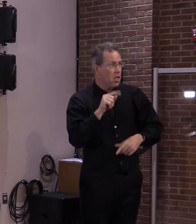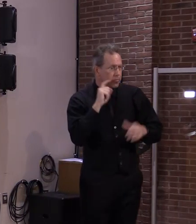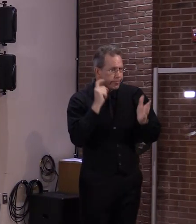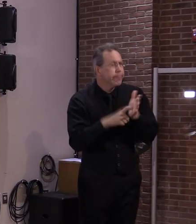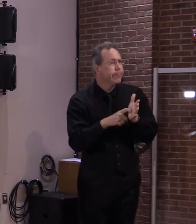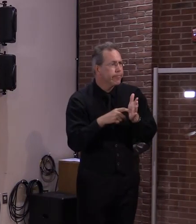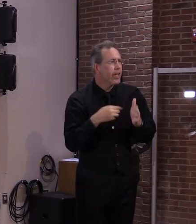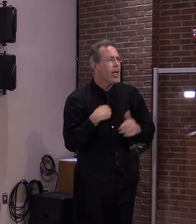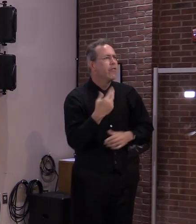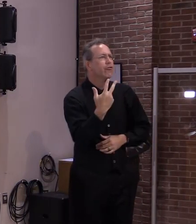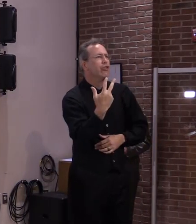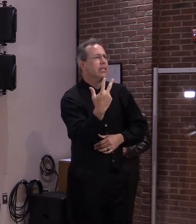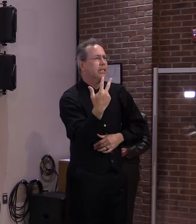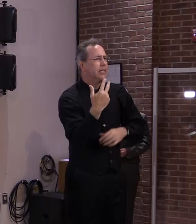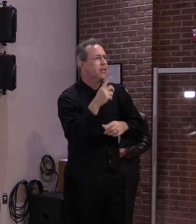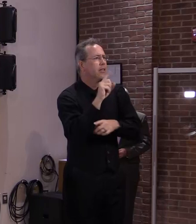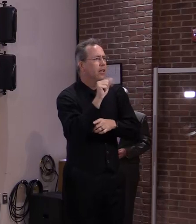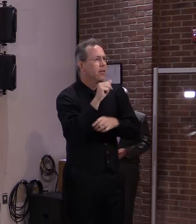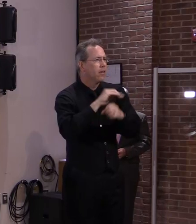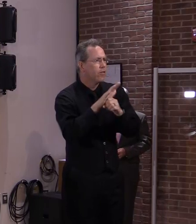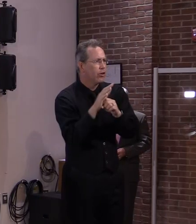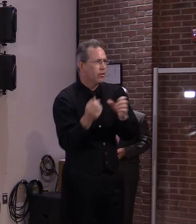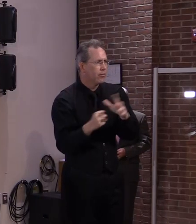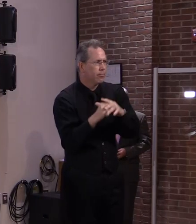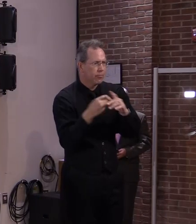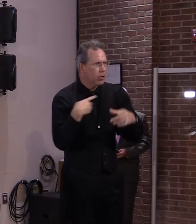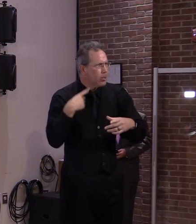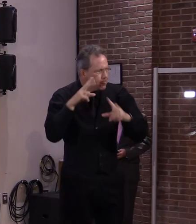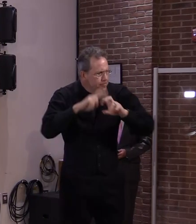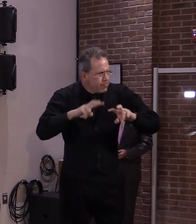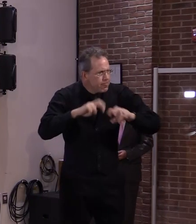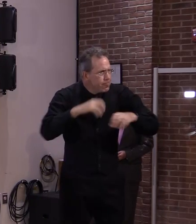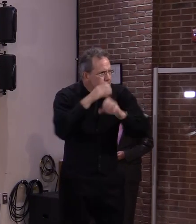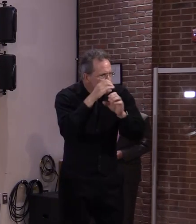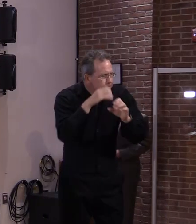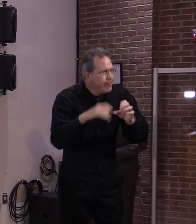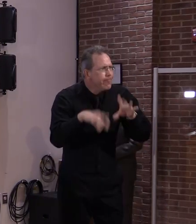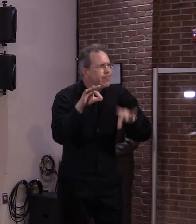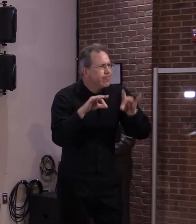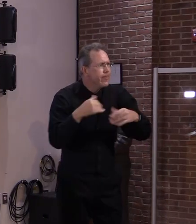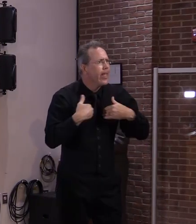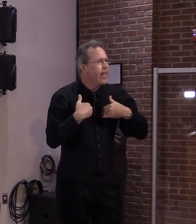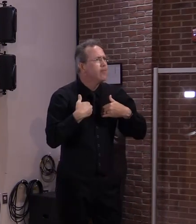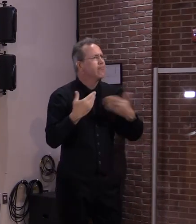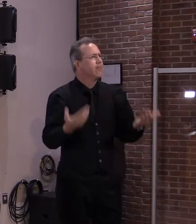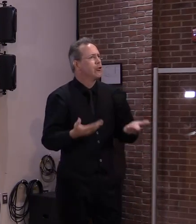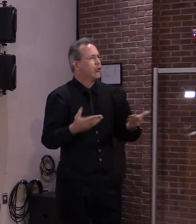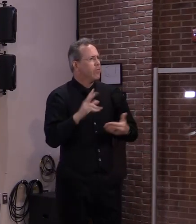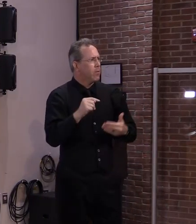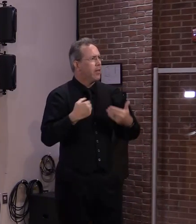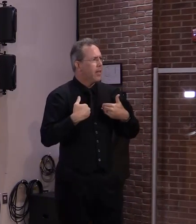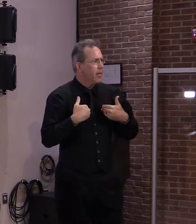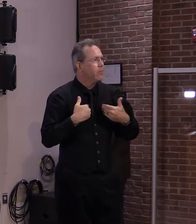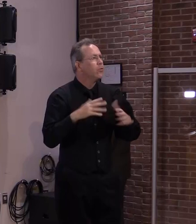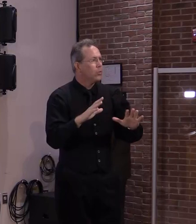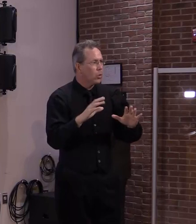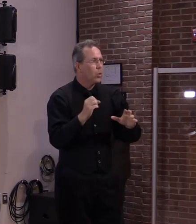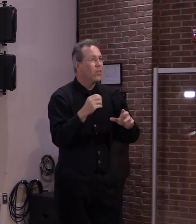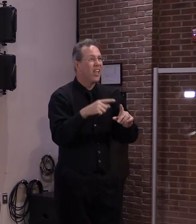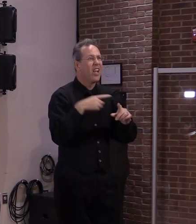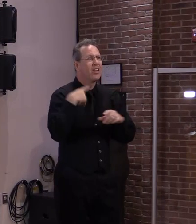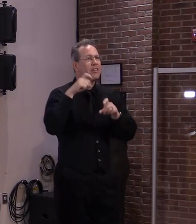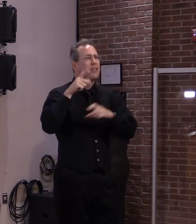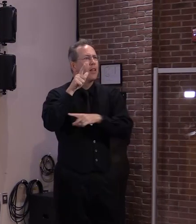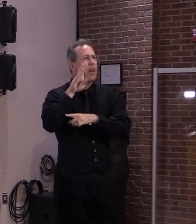cases through our genomic sequencing of positive cases. Our lab is now fully capable of doing whole genome sequencing,